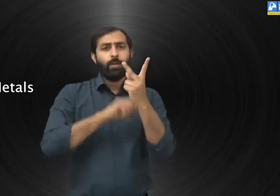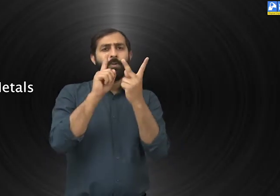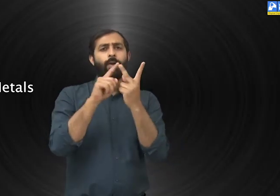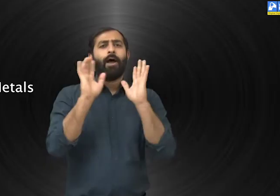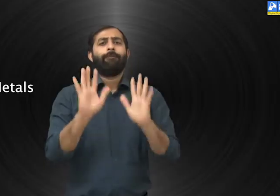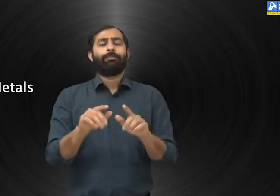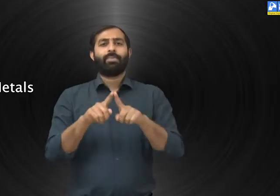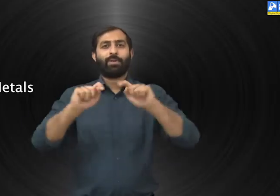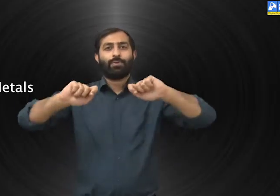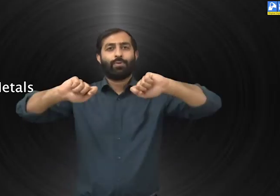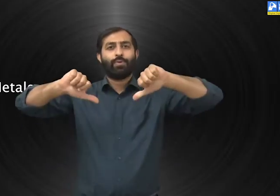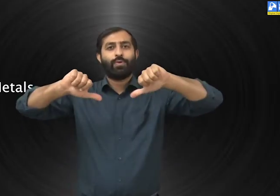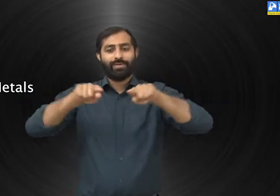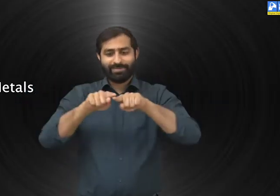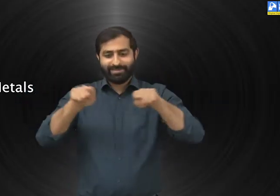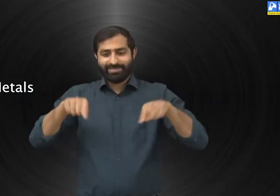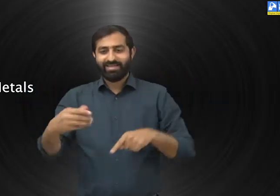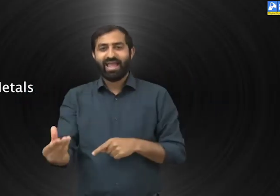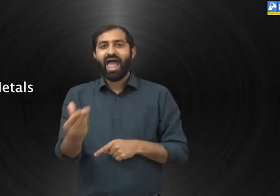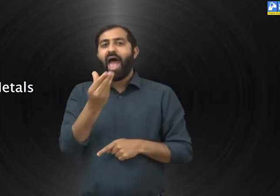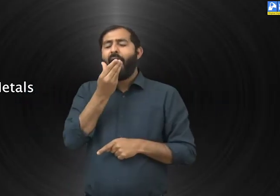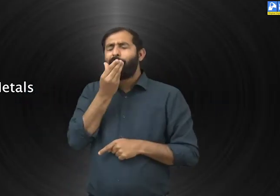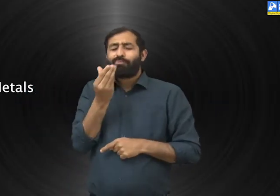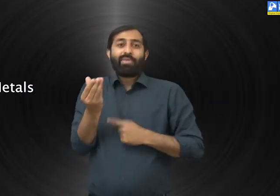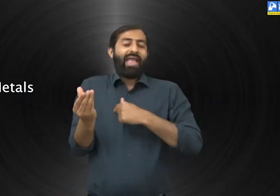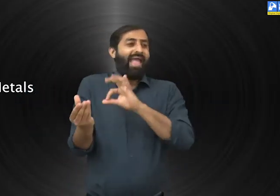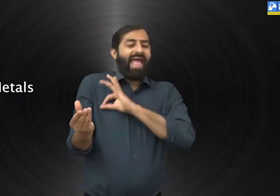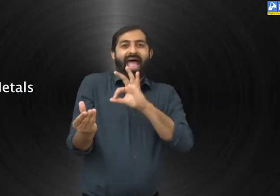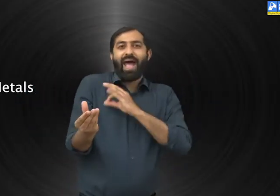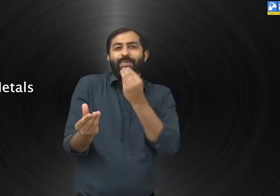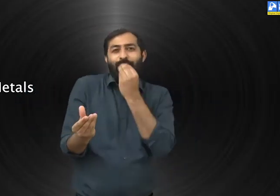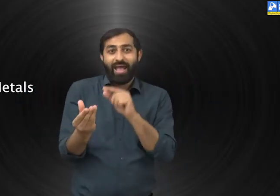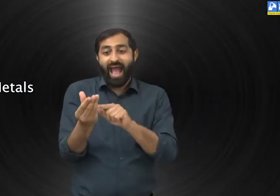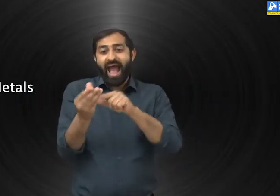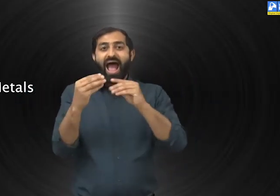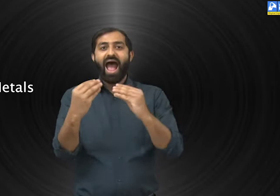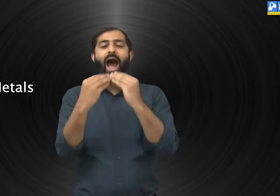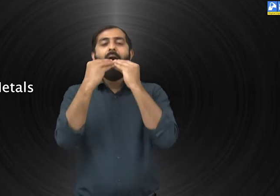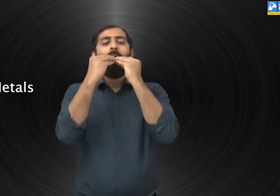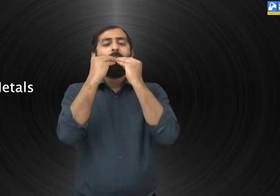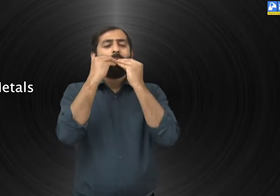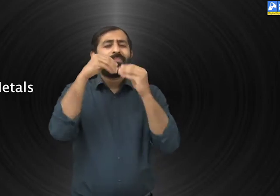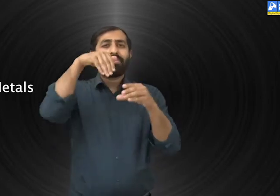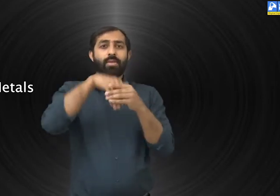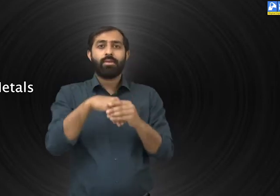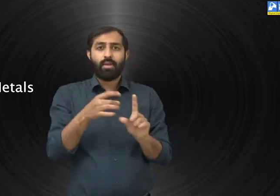of a metal. Another example, chocolate. We all like to eat chocolates.